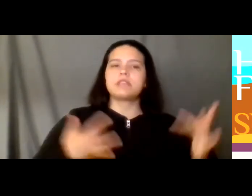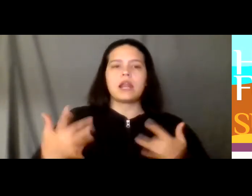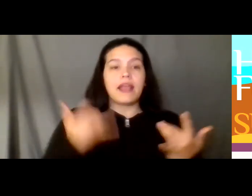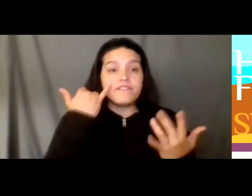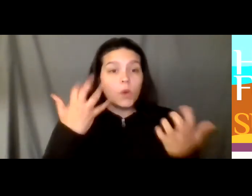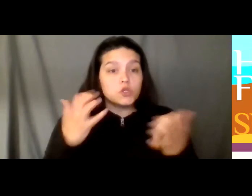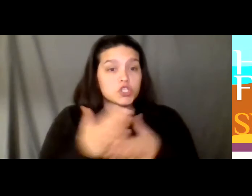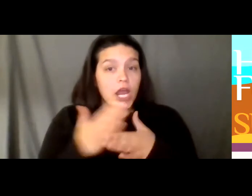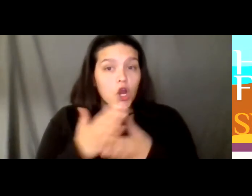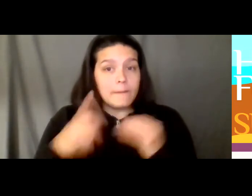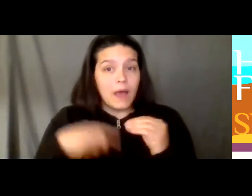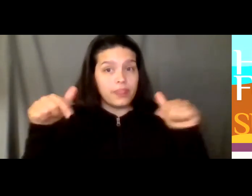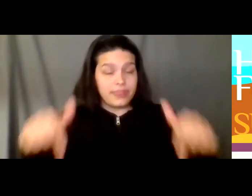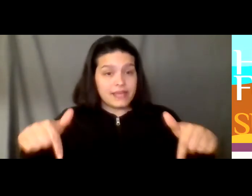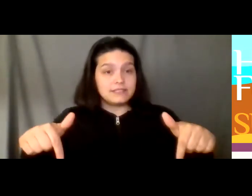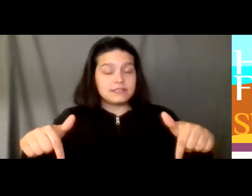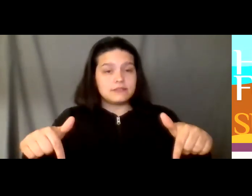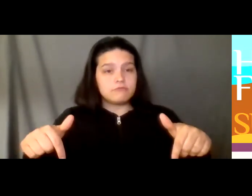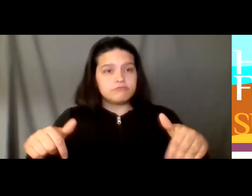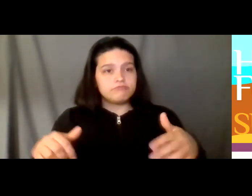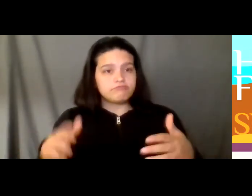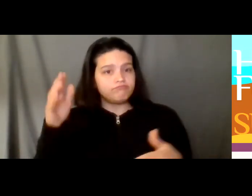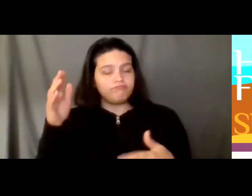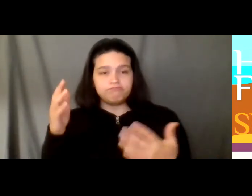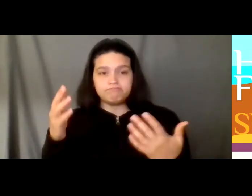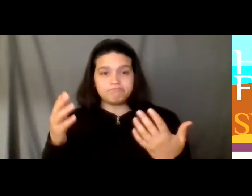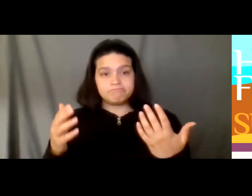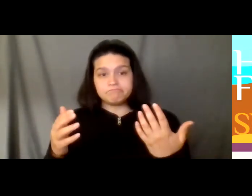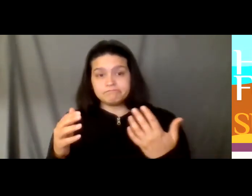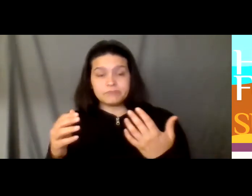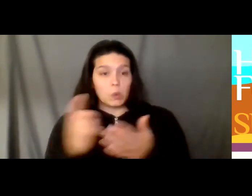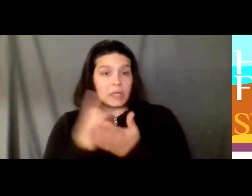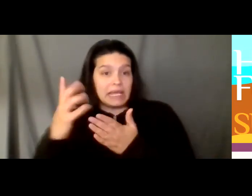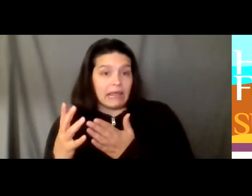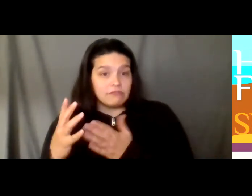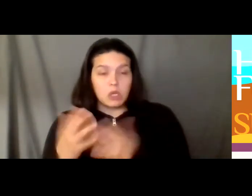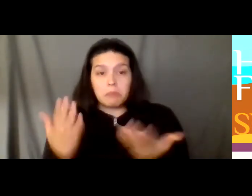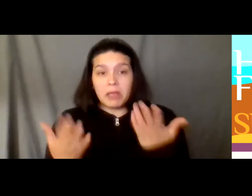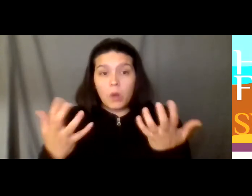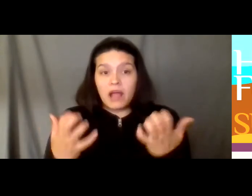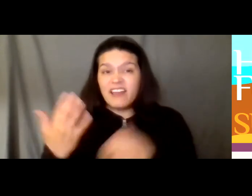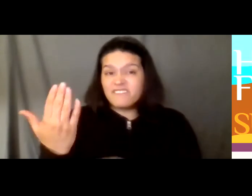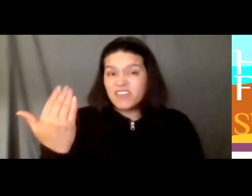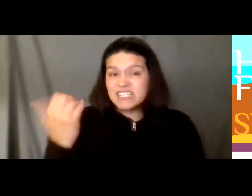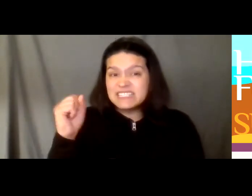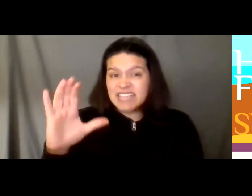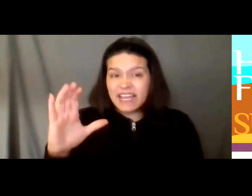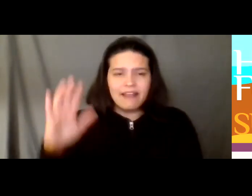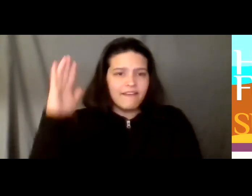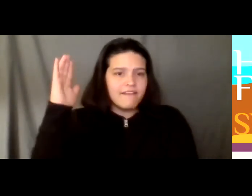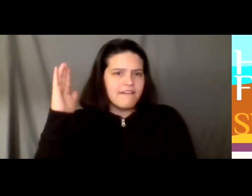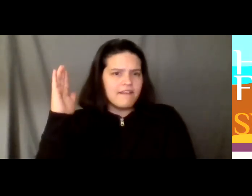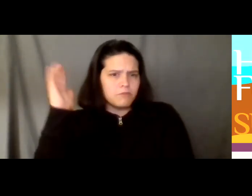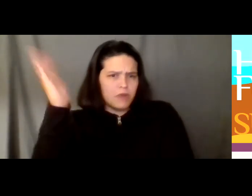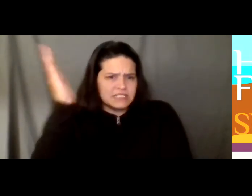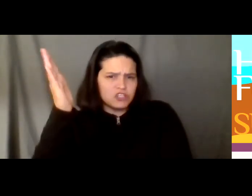um we're doing you might want to do a um 15 second video presentation on